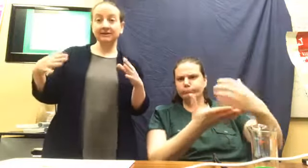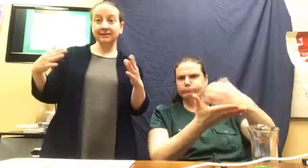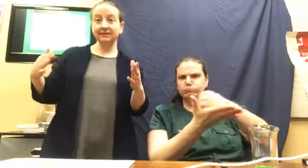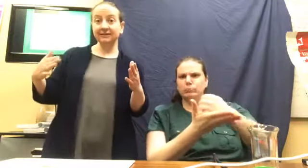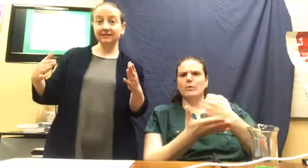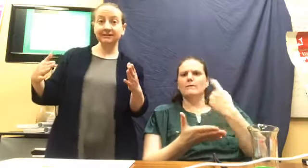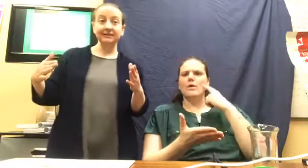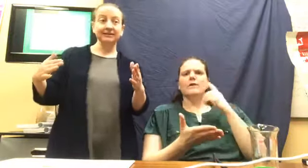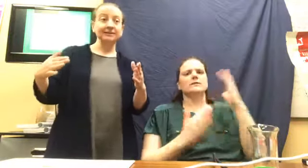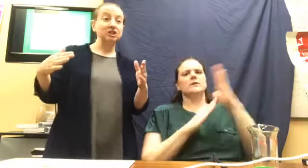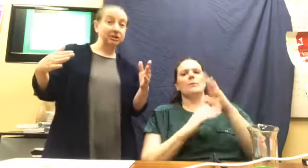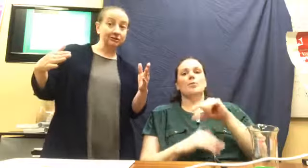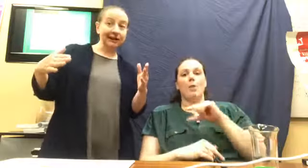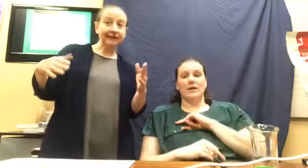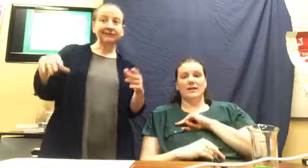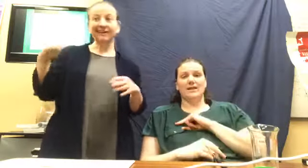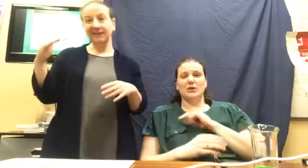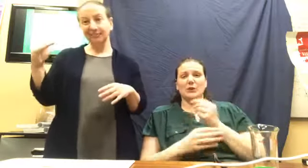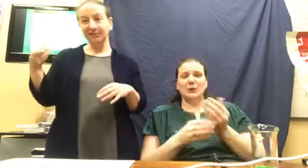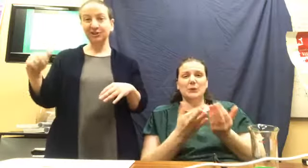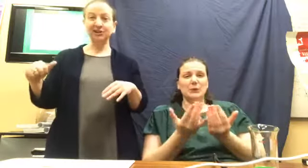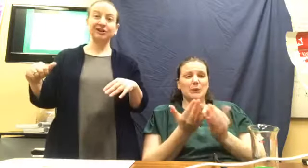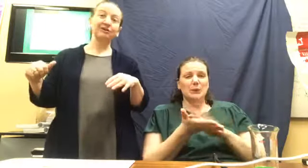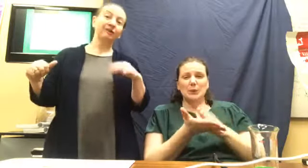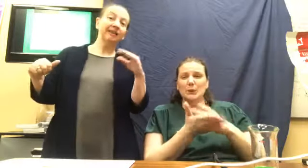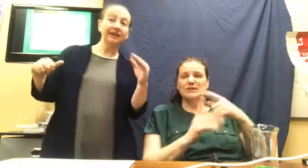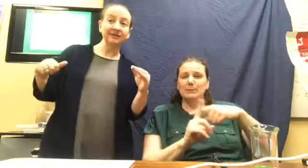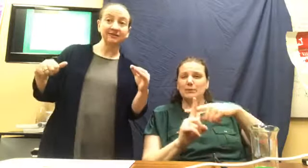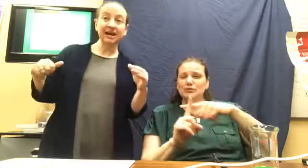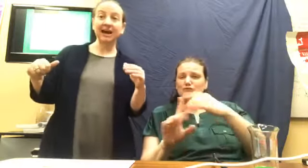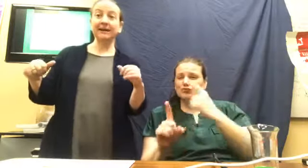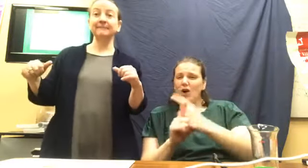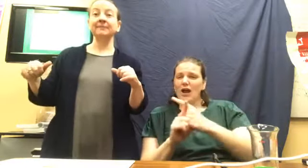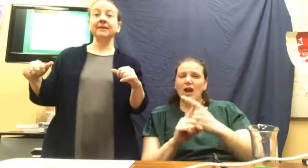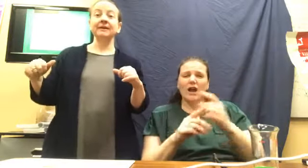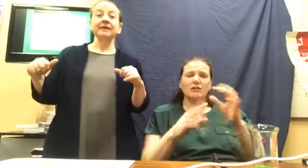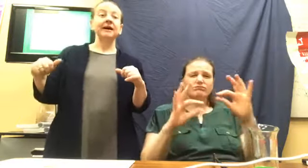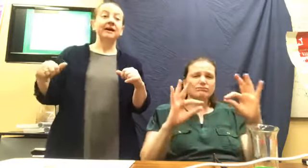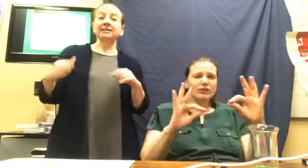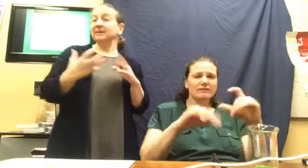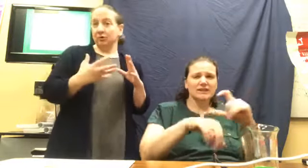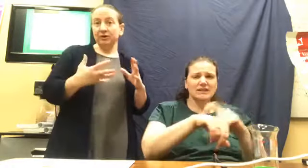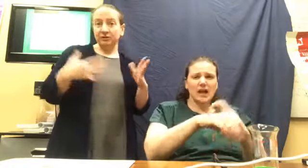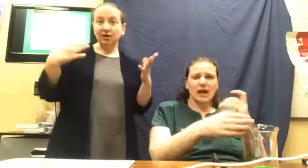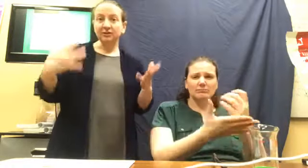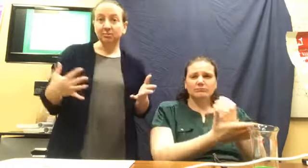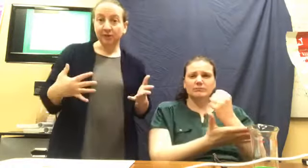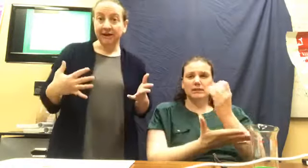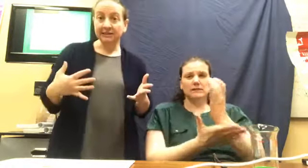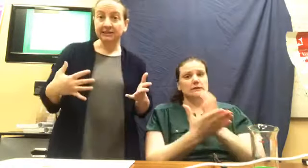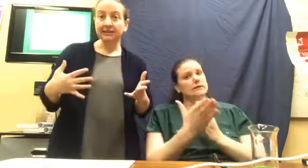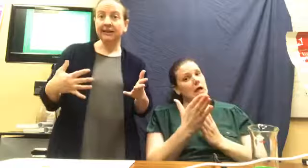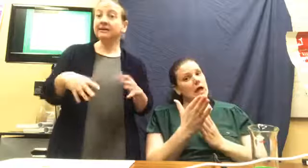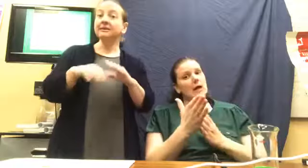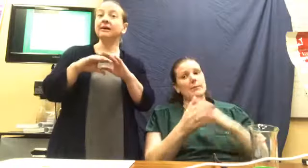distilled just right, right temperature, right length of time. Uh, some oils are also pressed like the